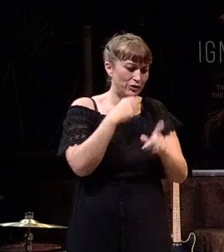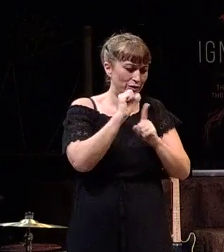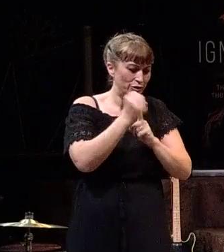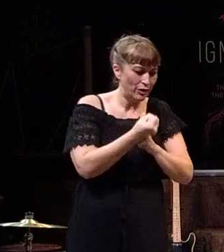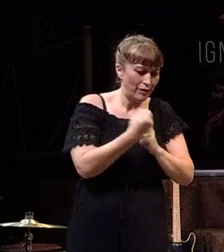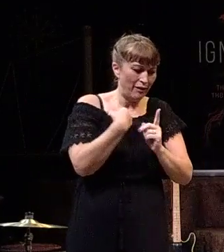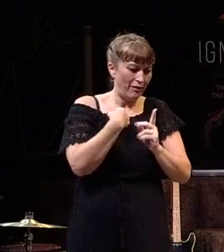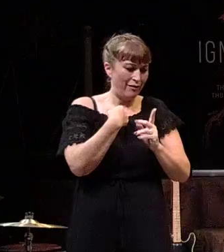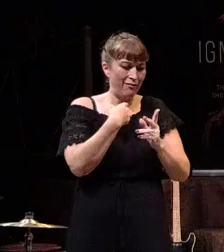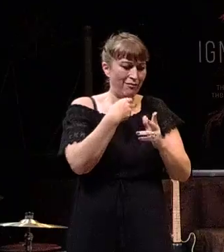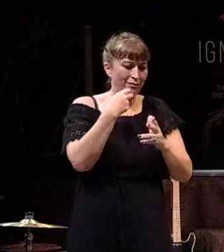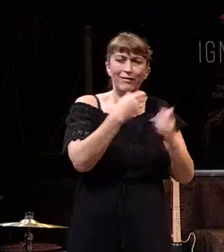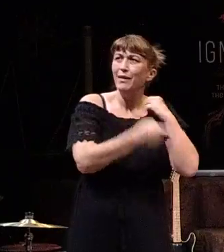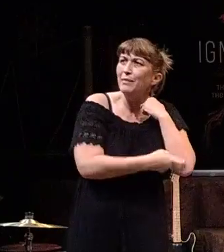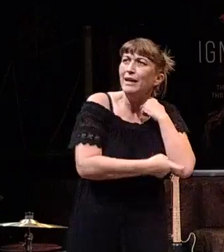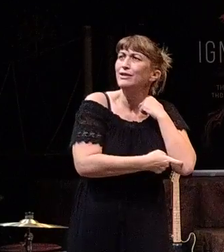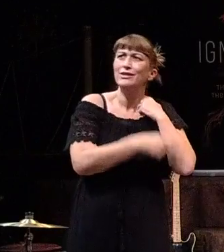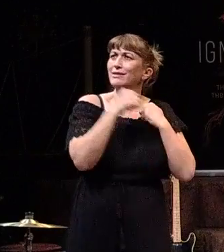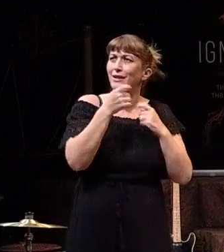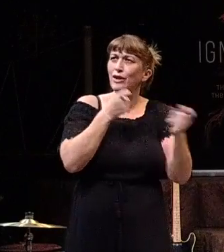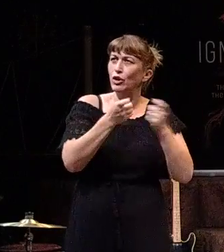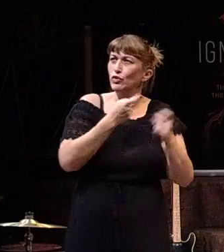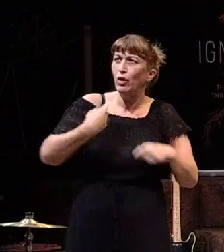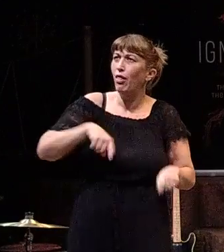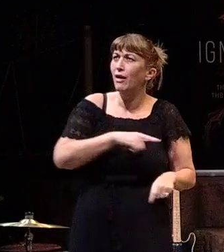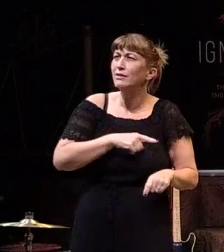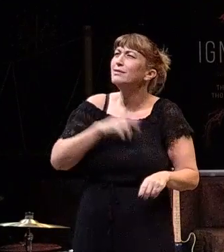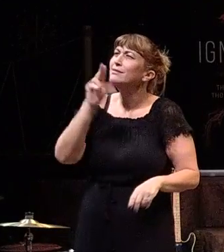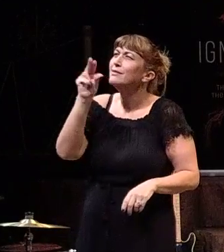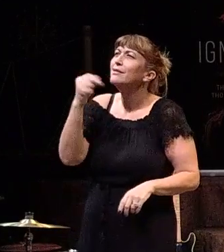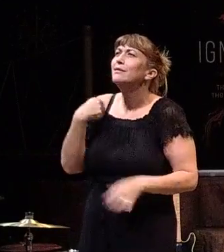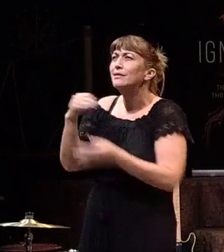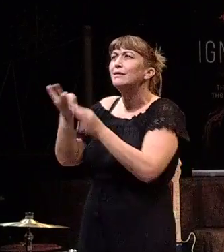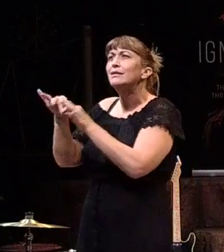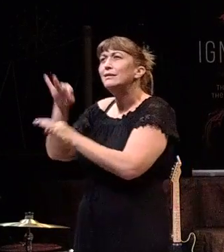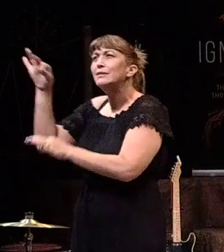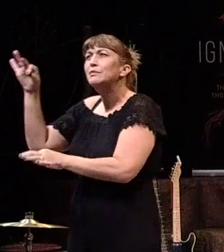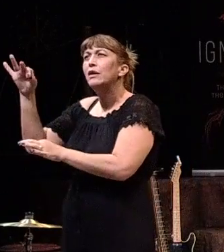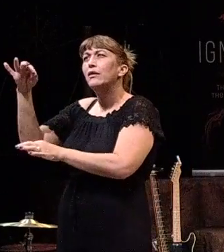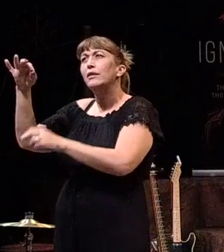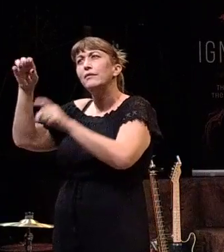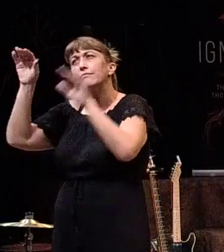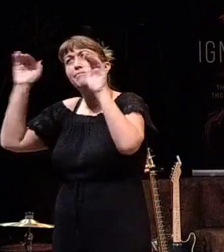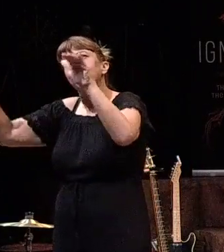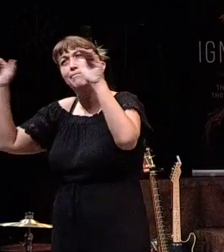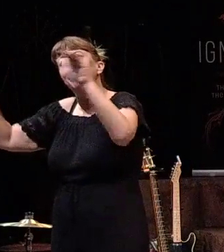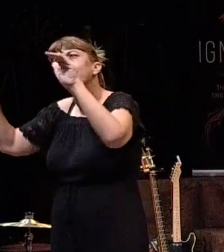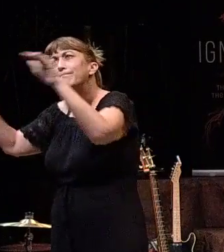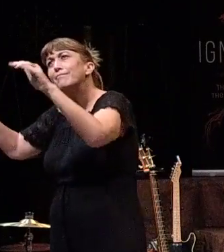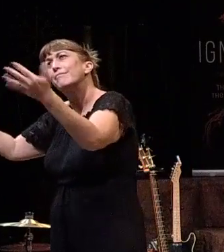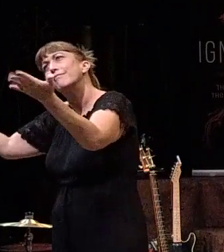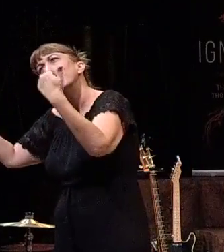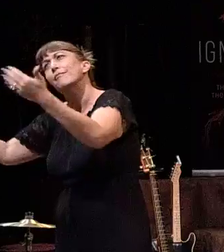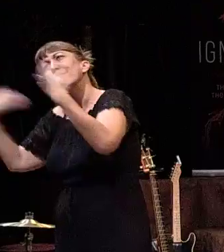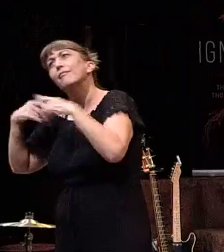anymore. The Spirit tells us daily, walk with me and let me lead you